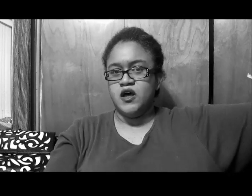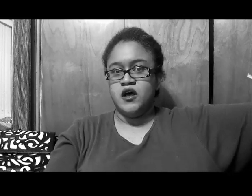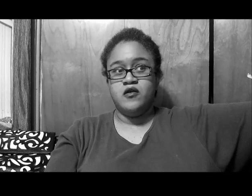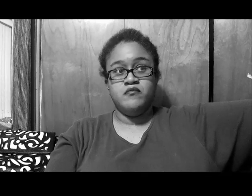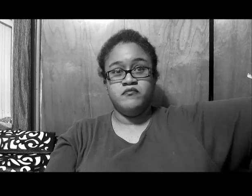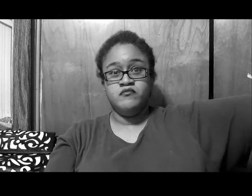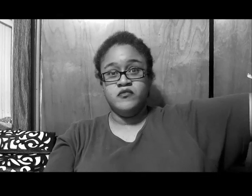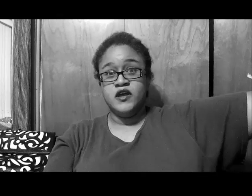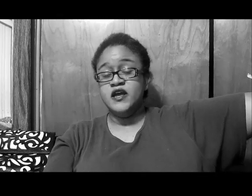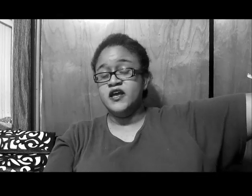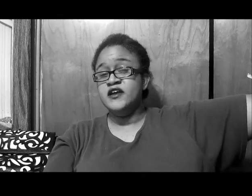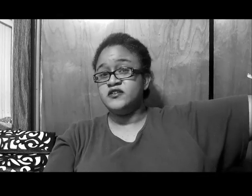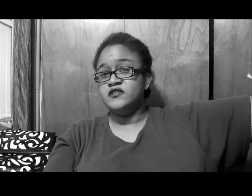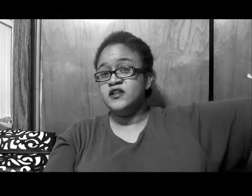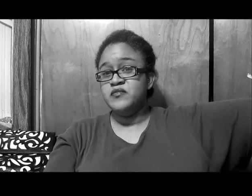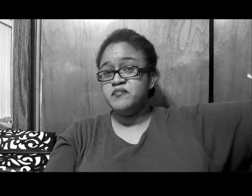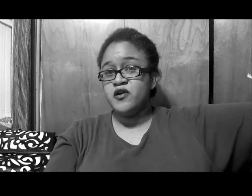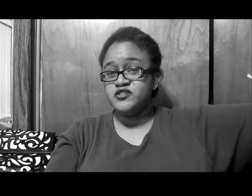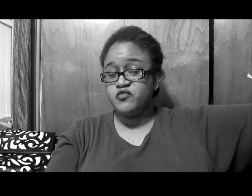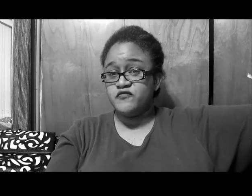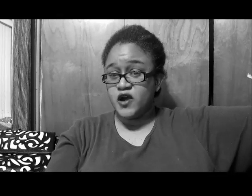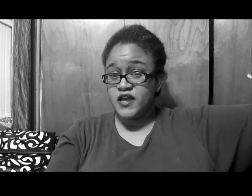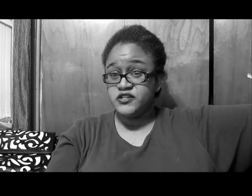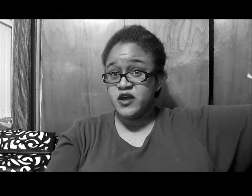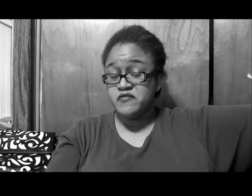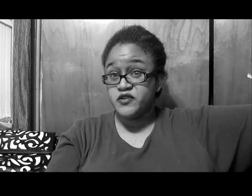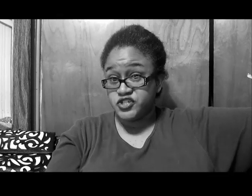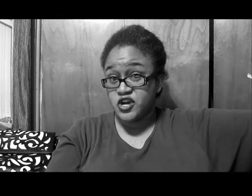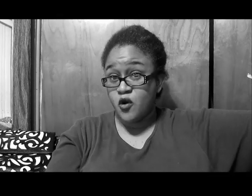um, lovely person for entertainment for the show,